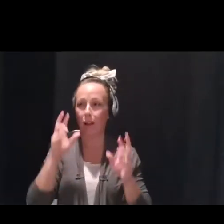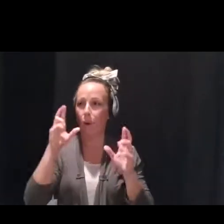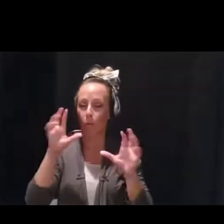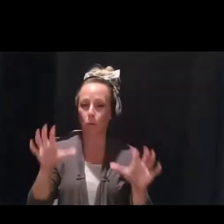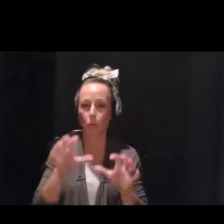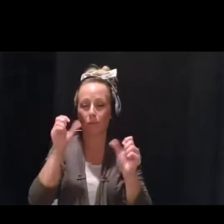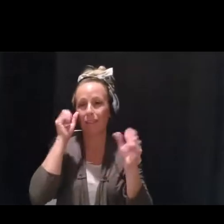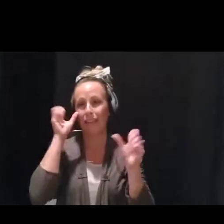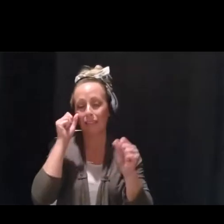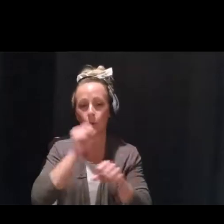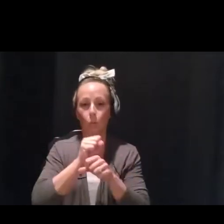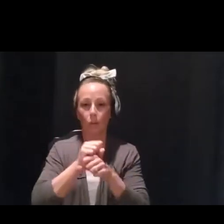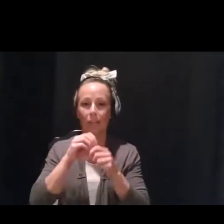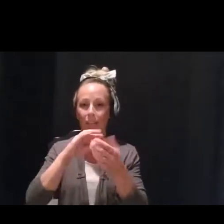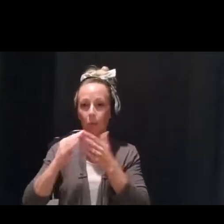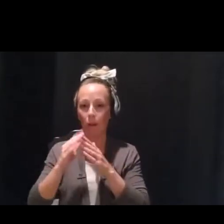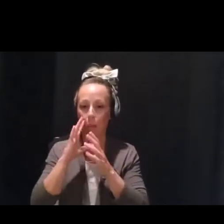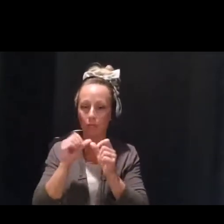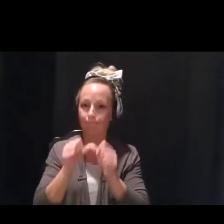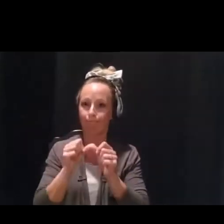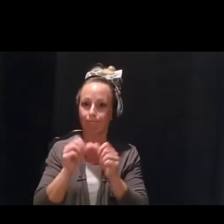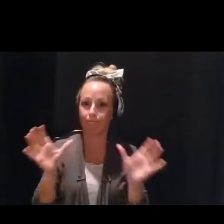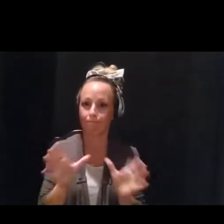in the community, and we are pushing forward with that.